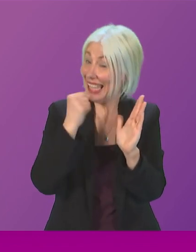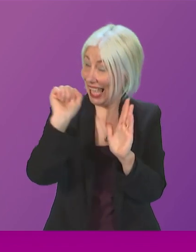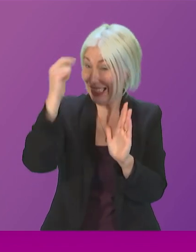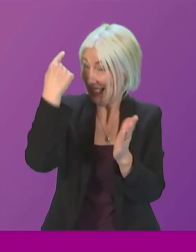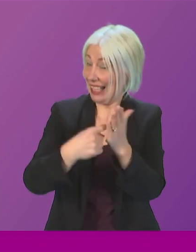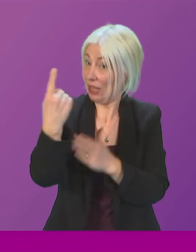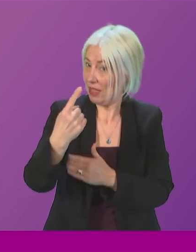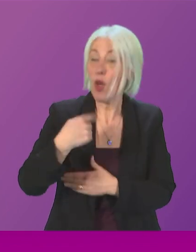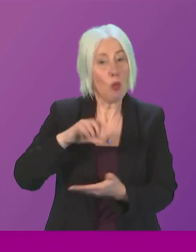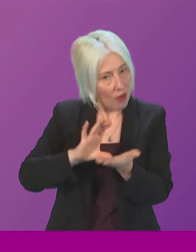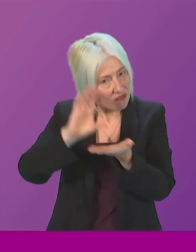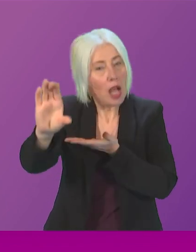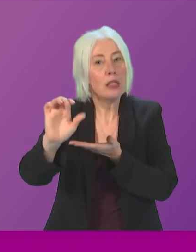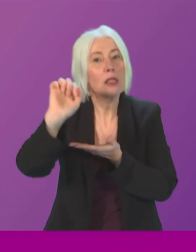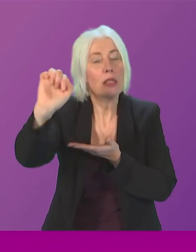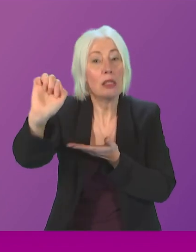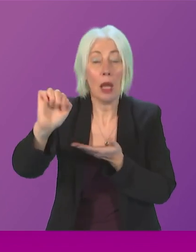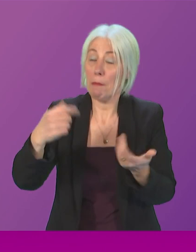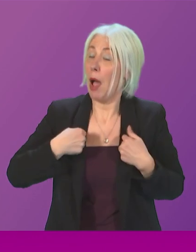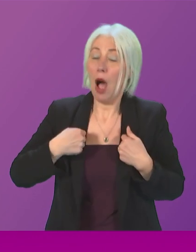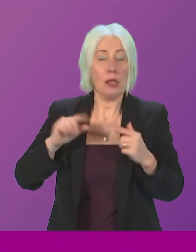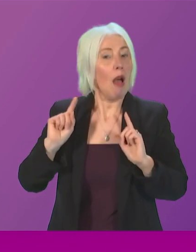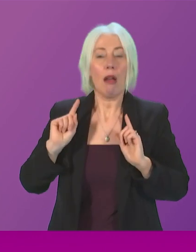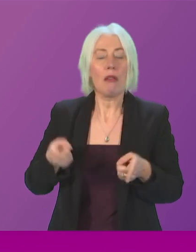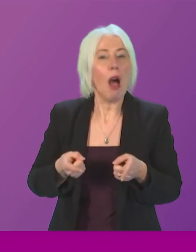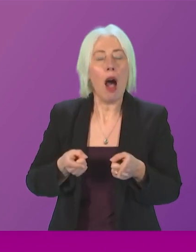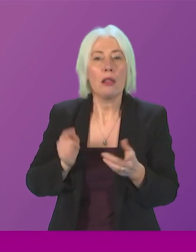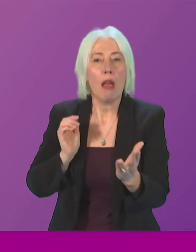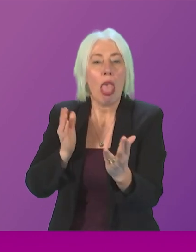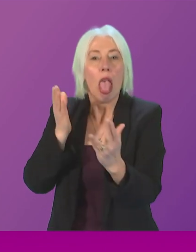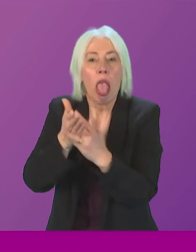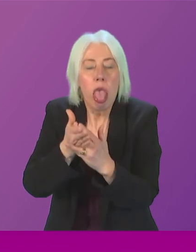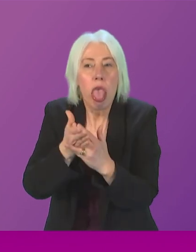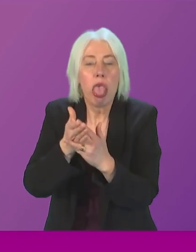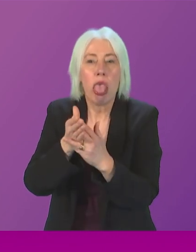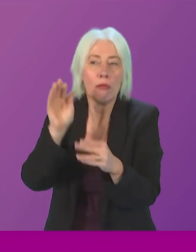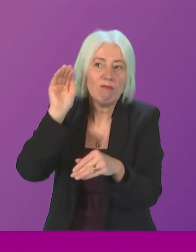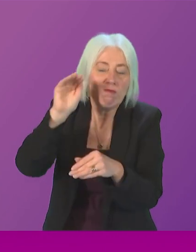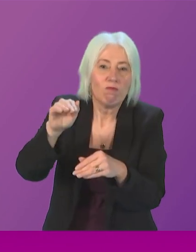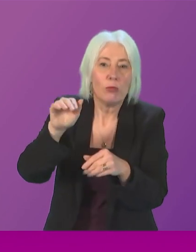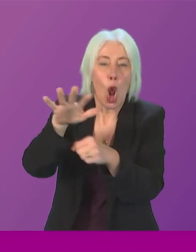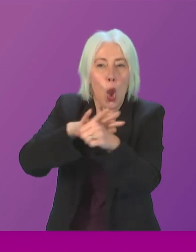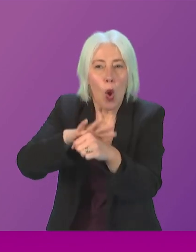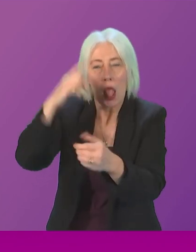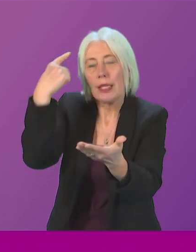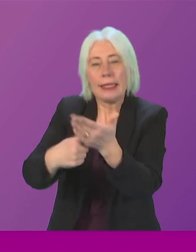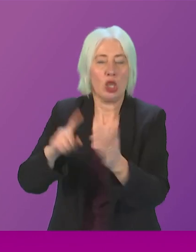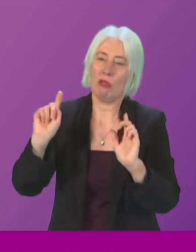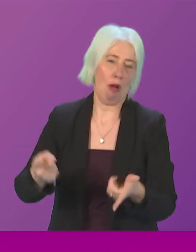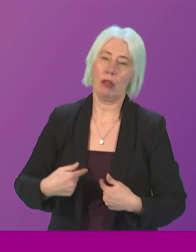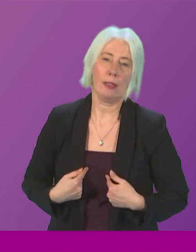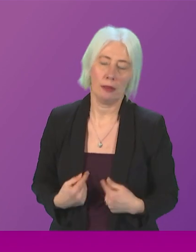we fund local government but what we won't do is intervene and interfere in those locally made decisions